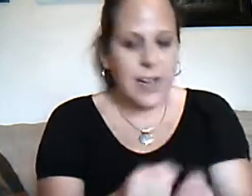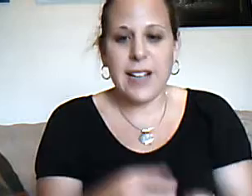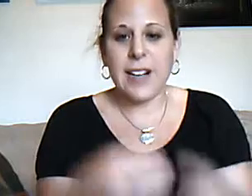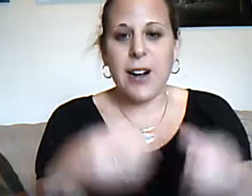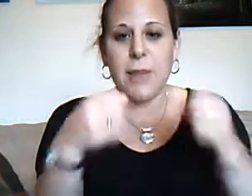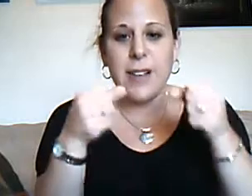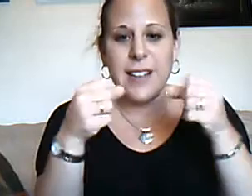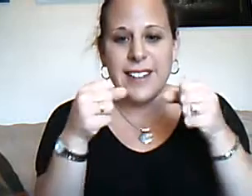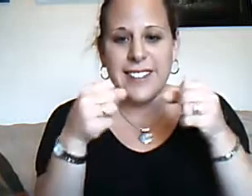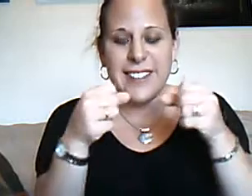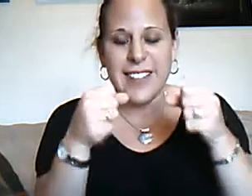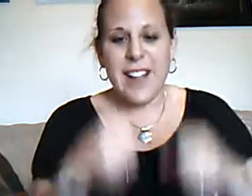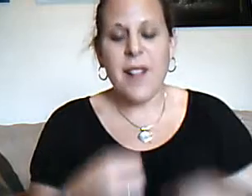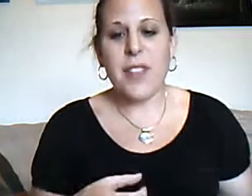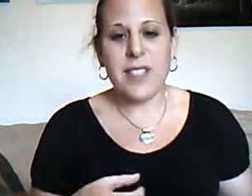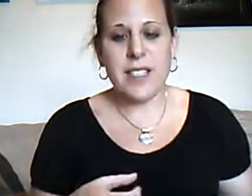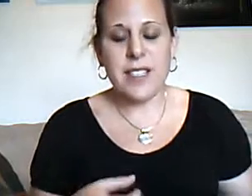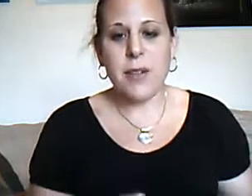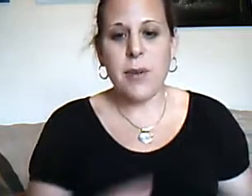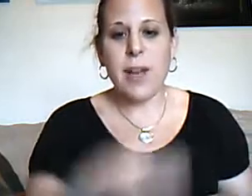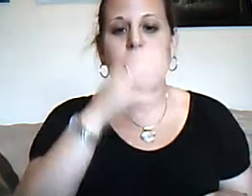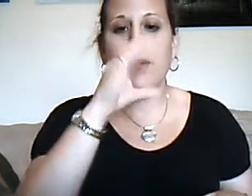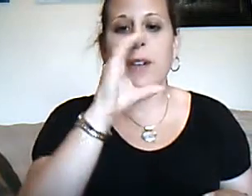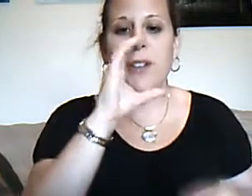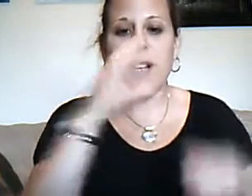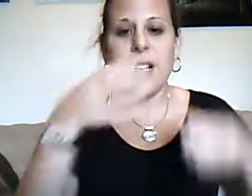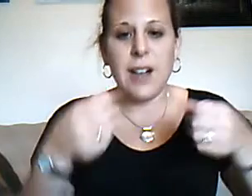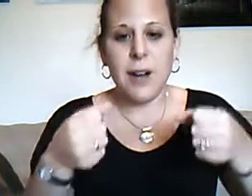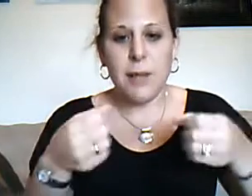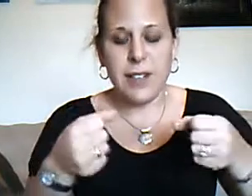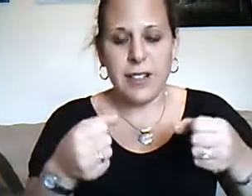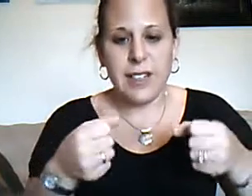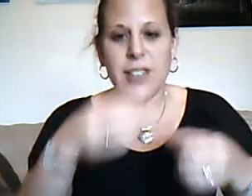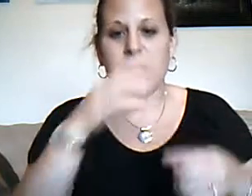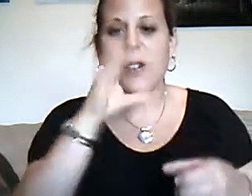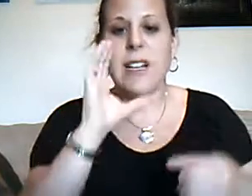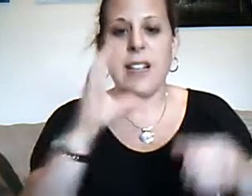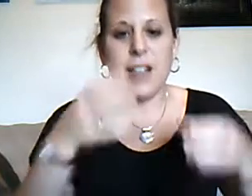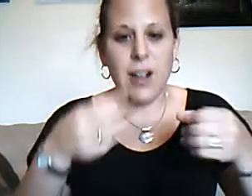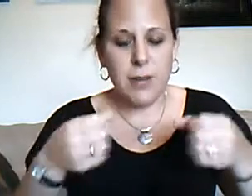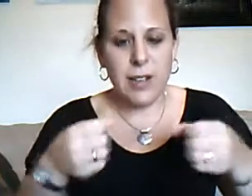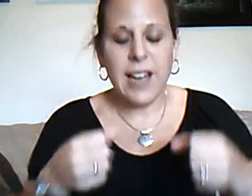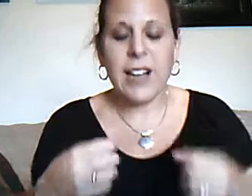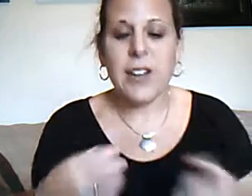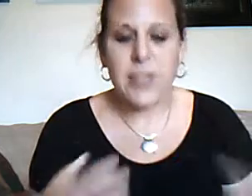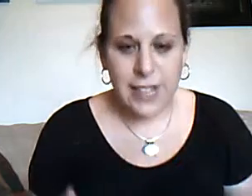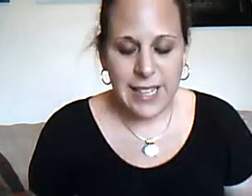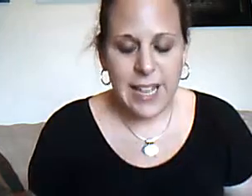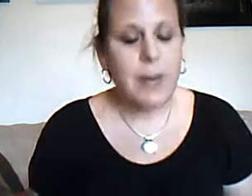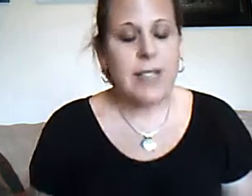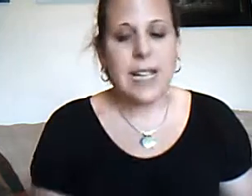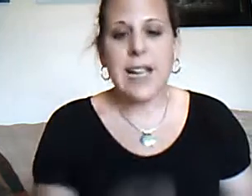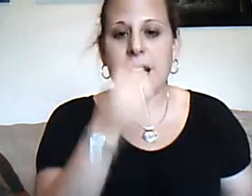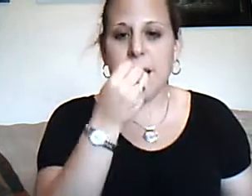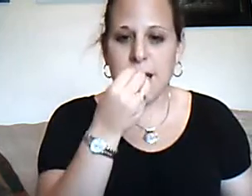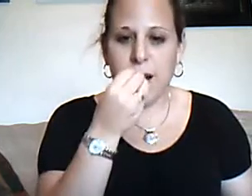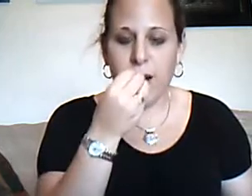our milk. This is the way we drink our milk, drink our milk. And it goes on like that. can say, eat our